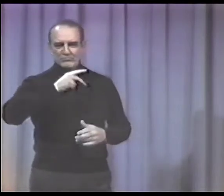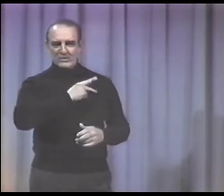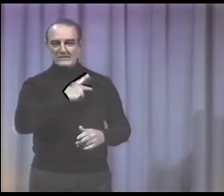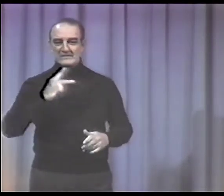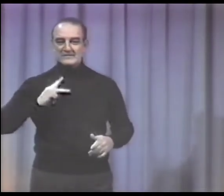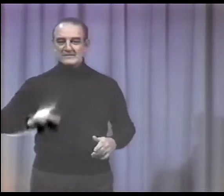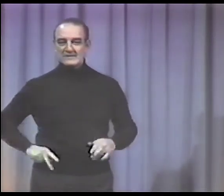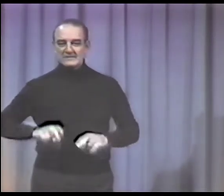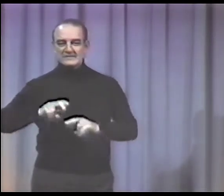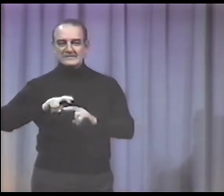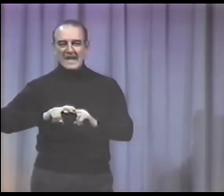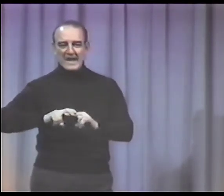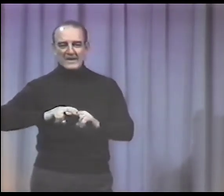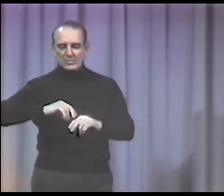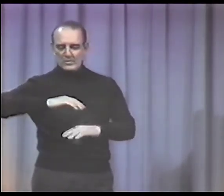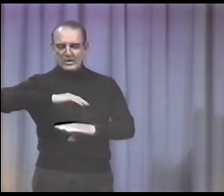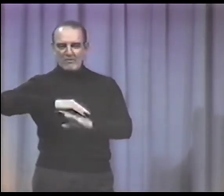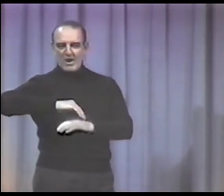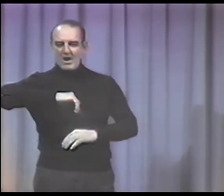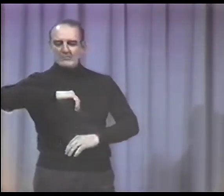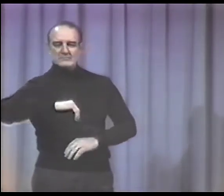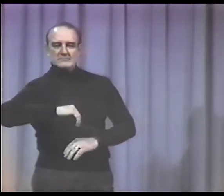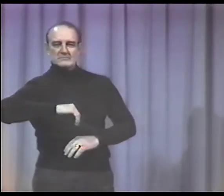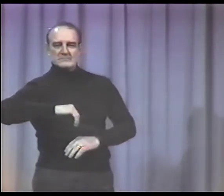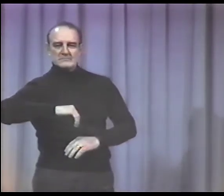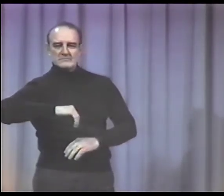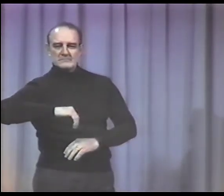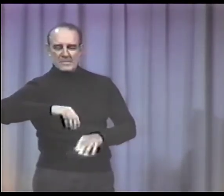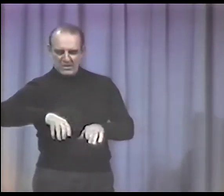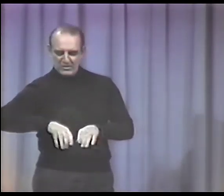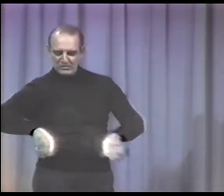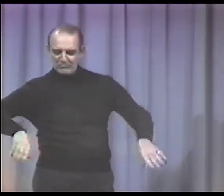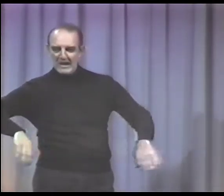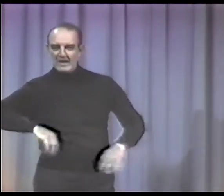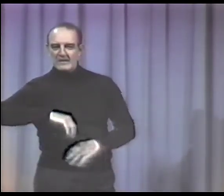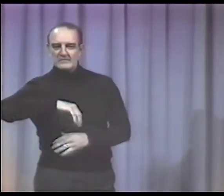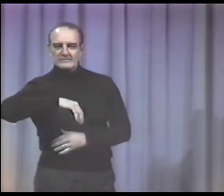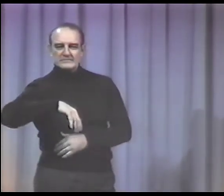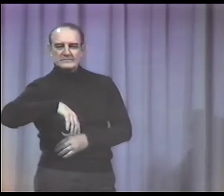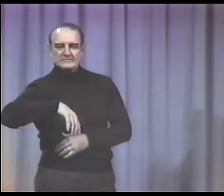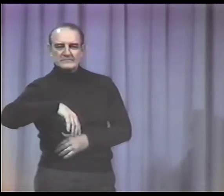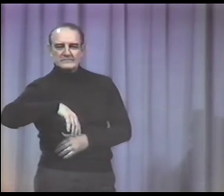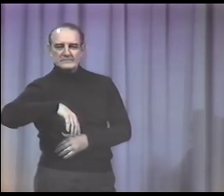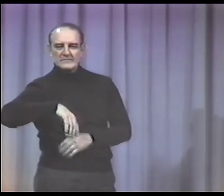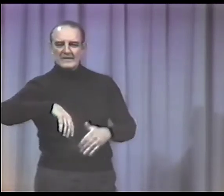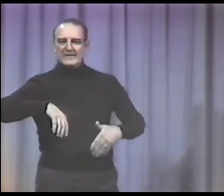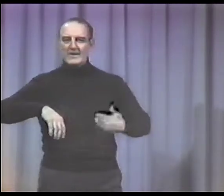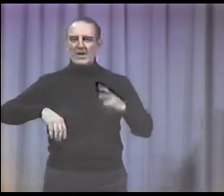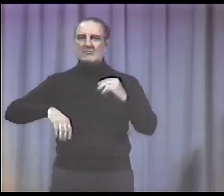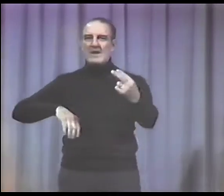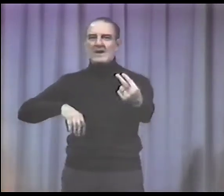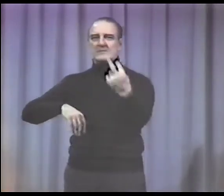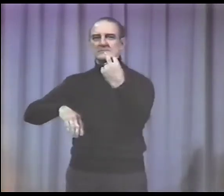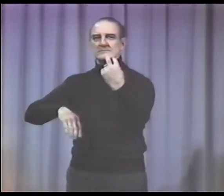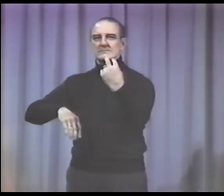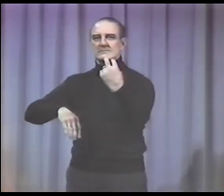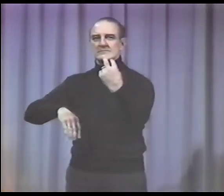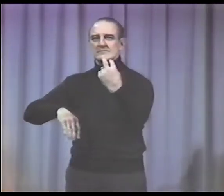And so she sat there with her arm on the parapet, staring below.